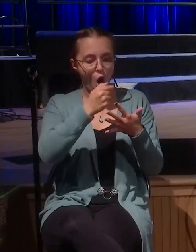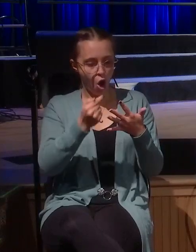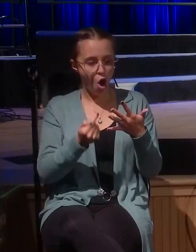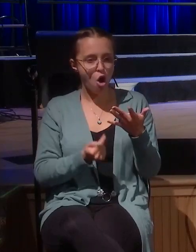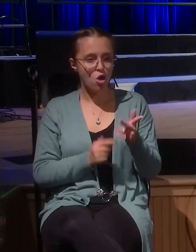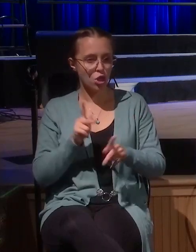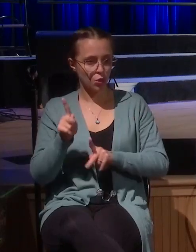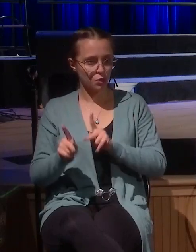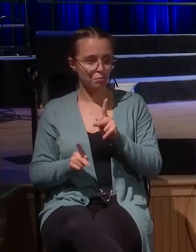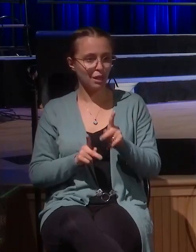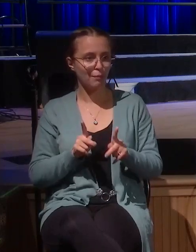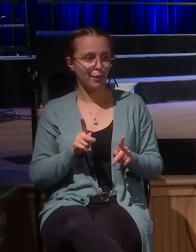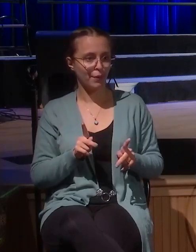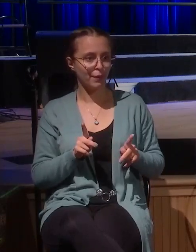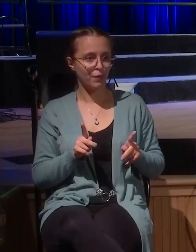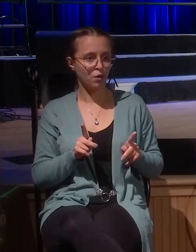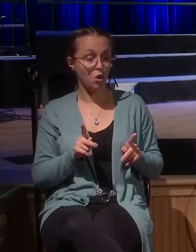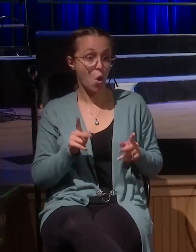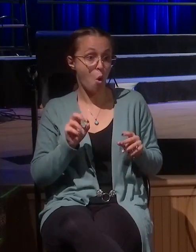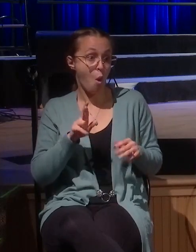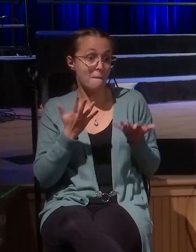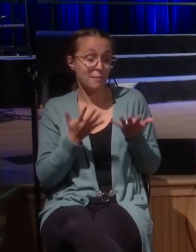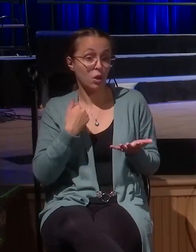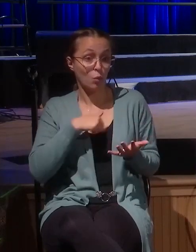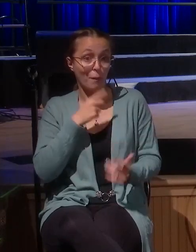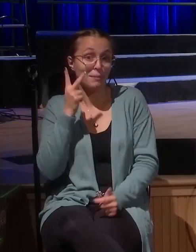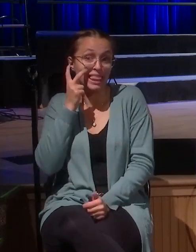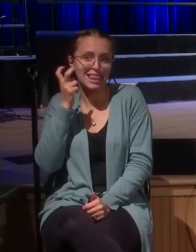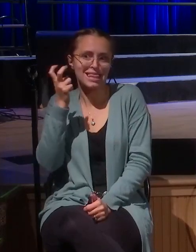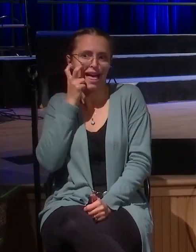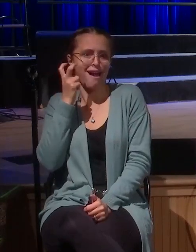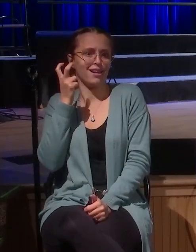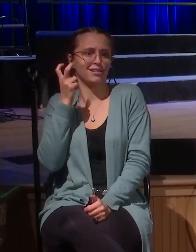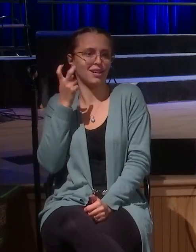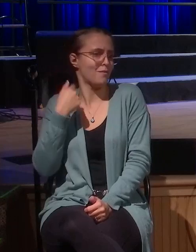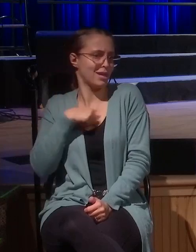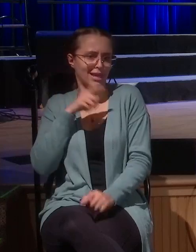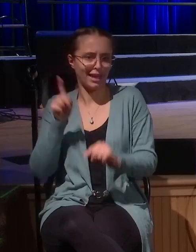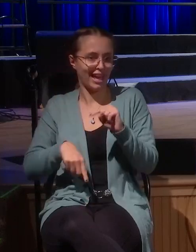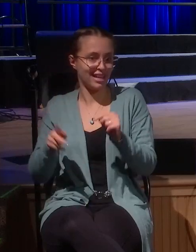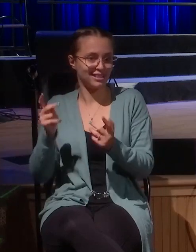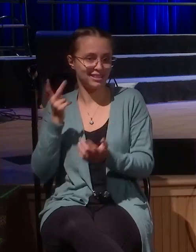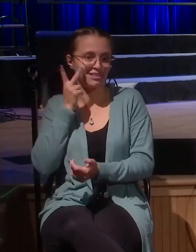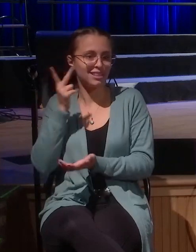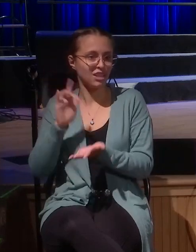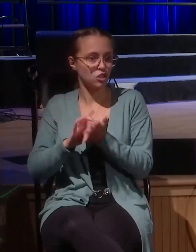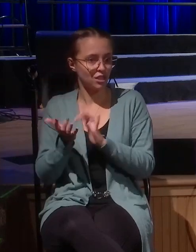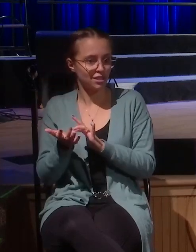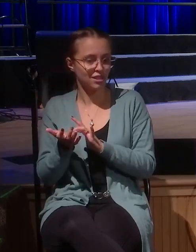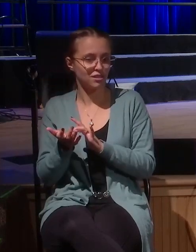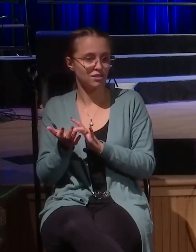18 and we think or we're blind to him and we can't see and all those things come to fruition here all together.